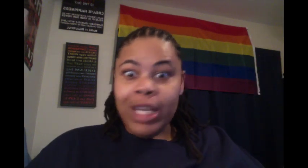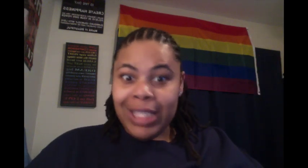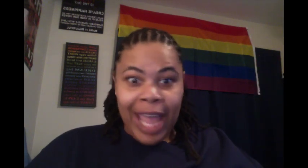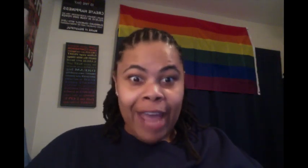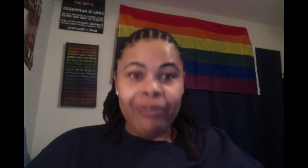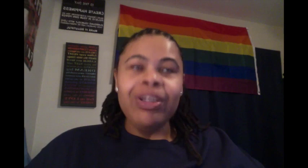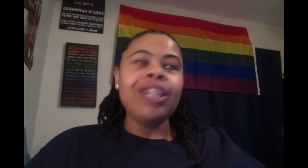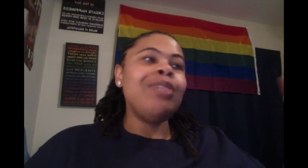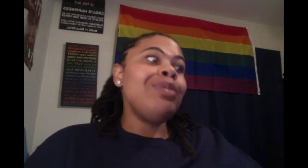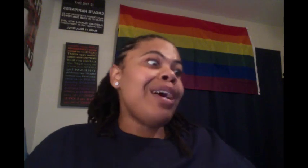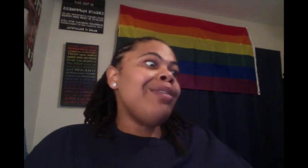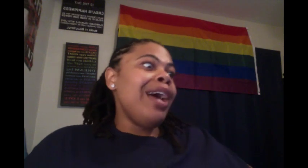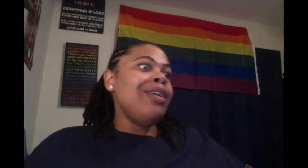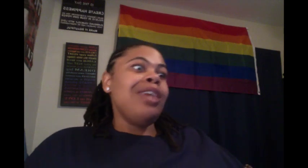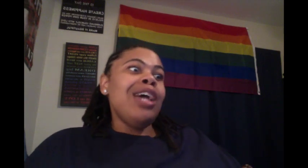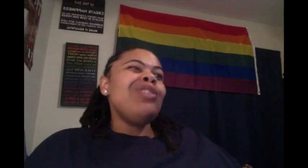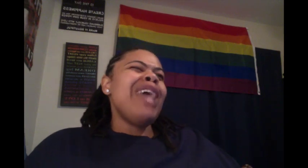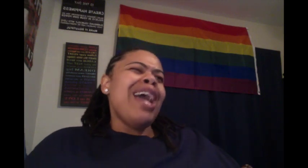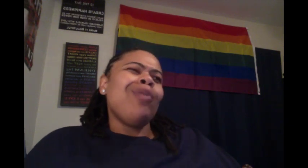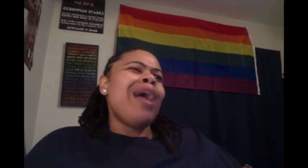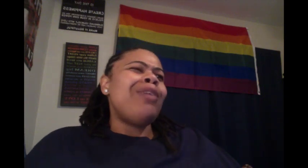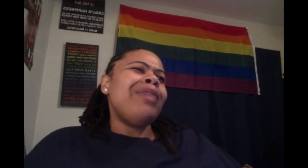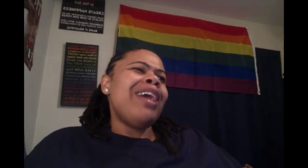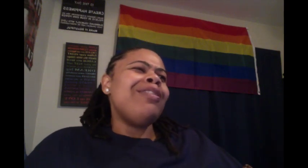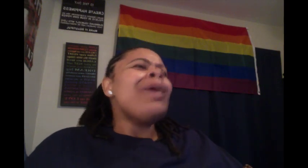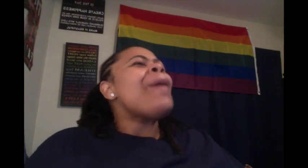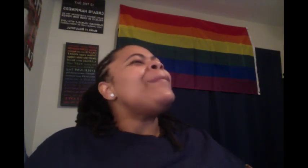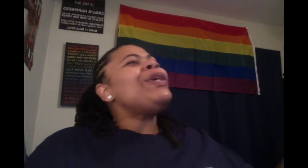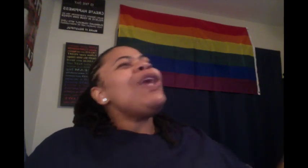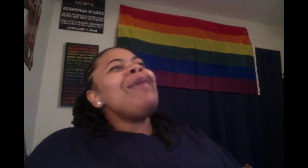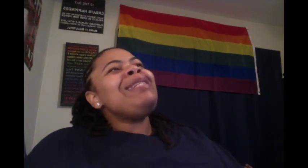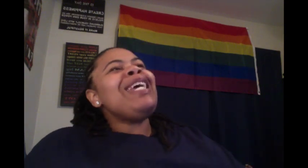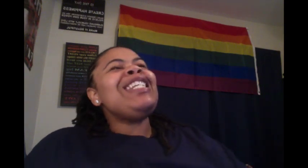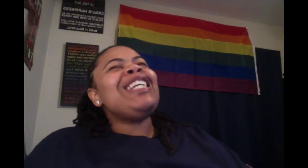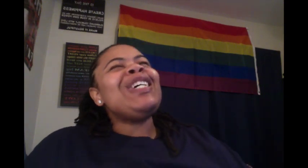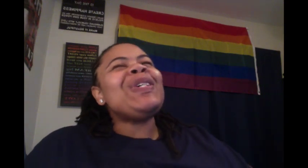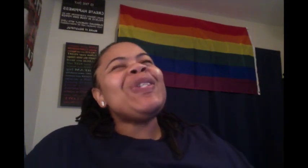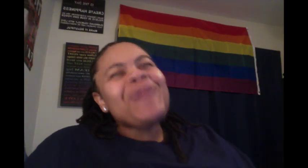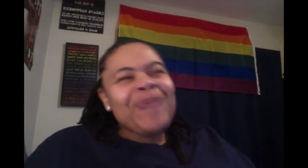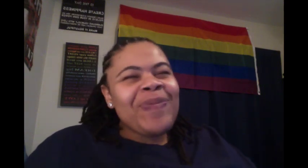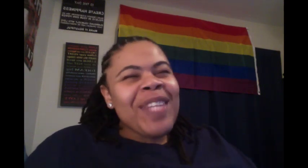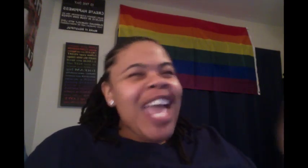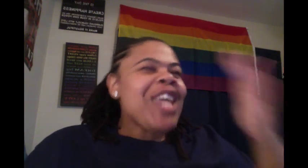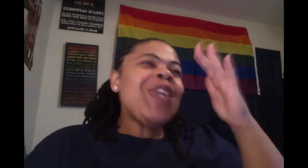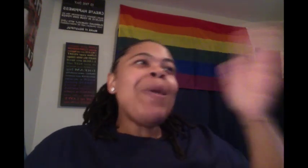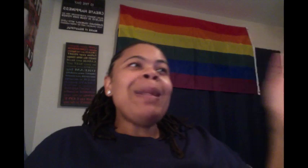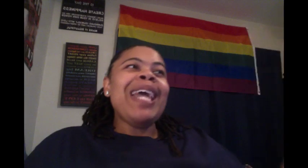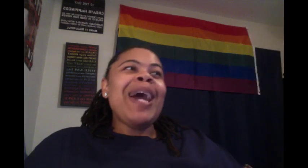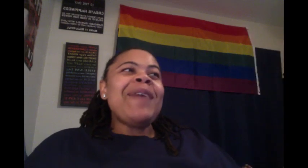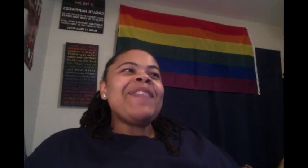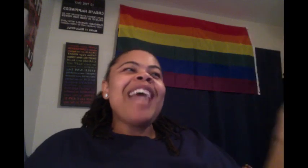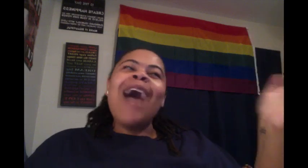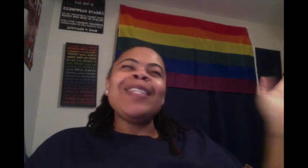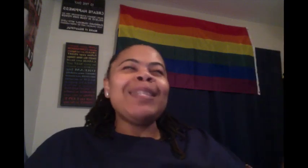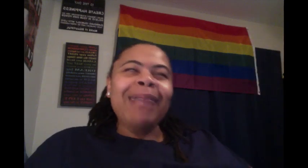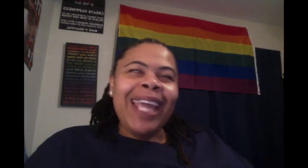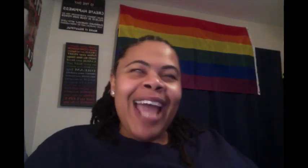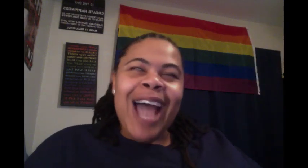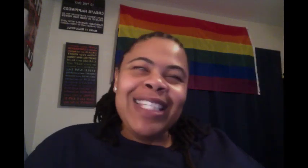of the staff and she was like, okay, yeah, you kind of right or whatever. But girl, let me tell you something. You know about that coffee. I was just playing. I was just